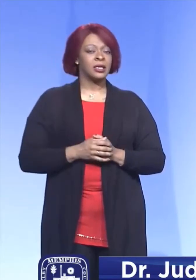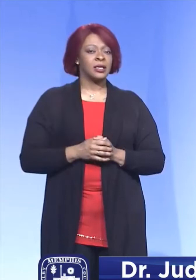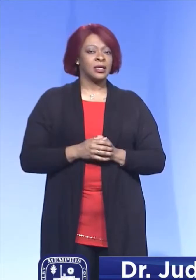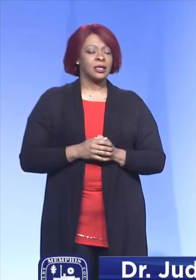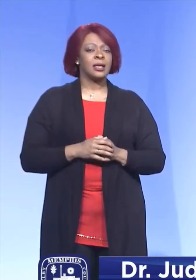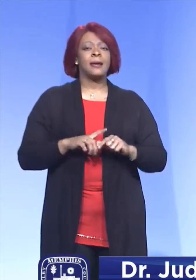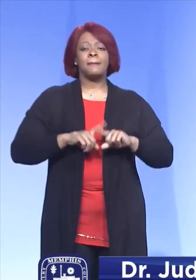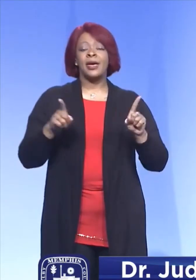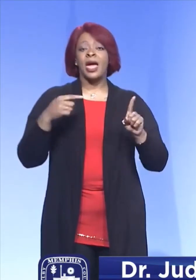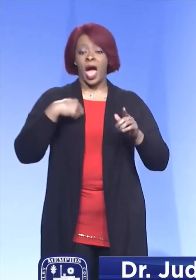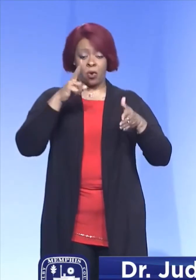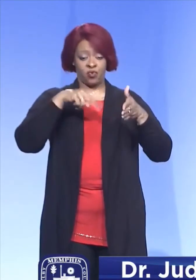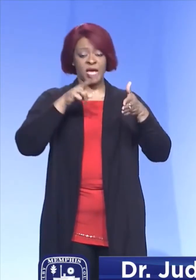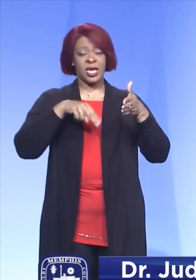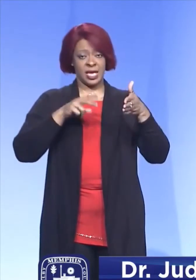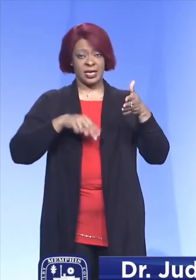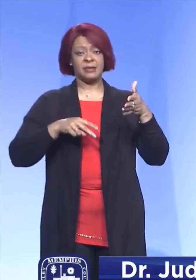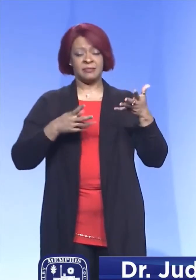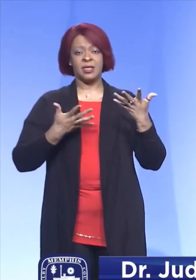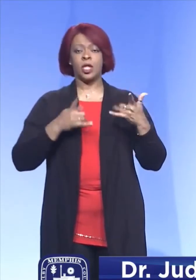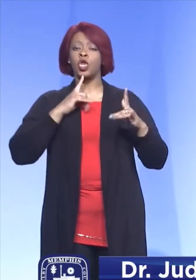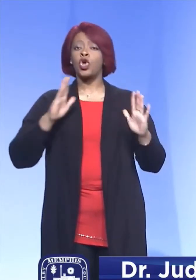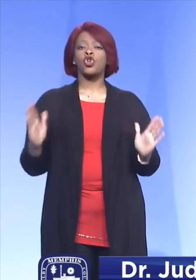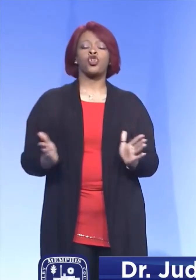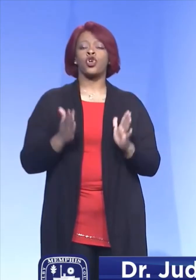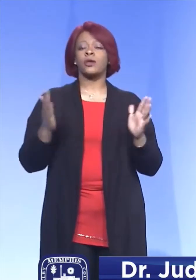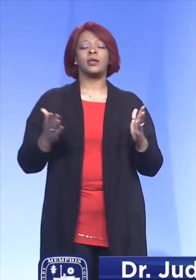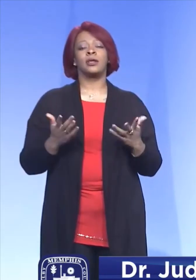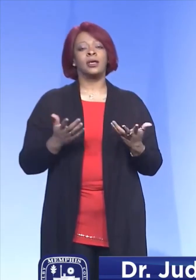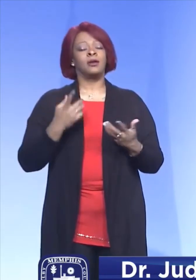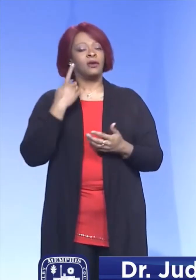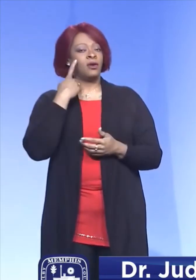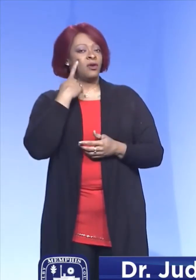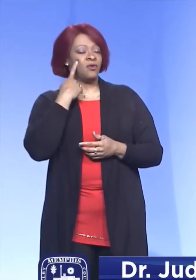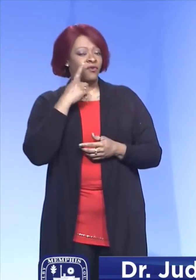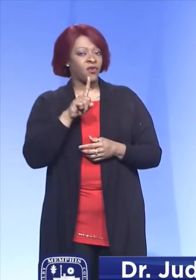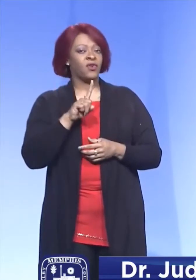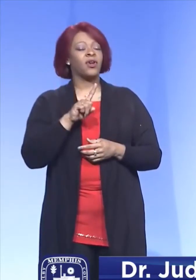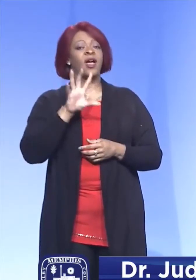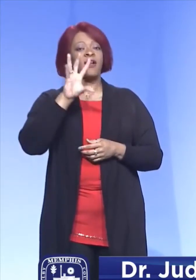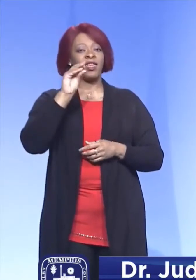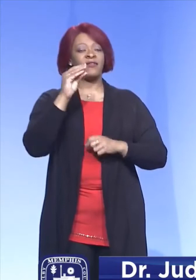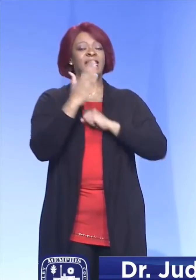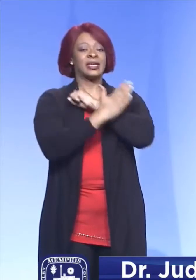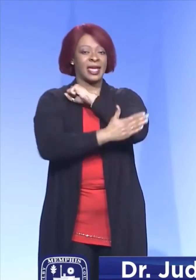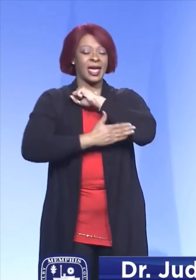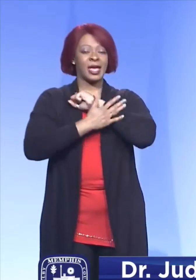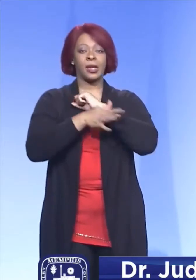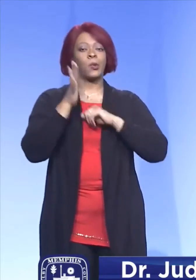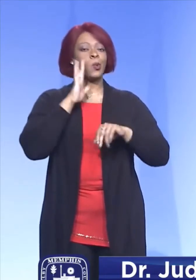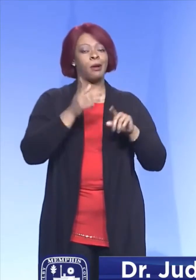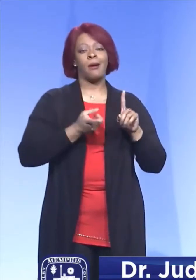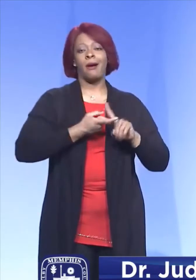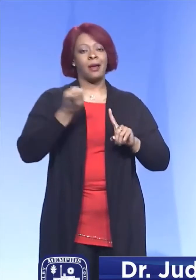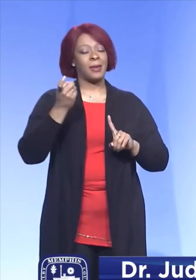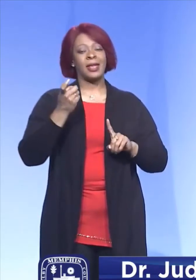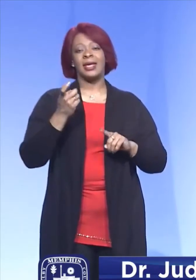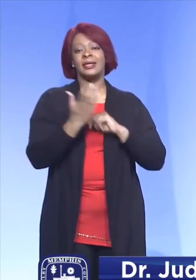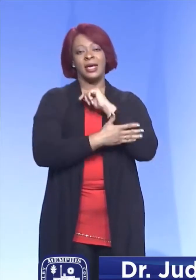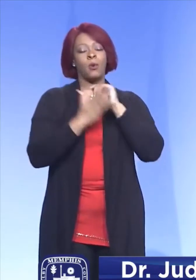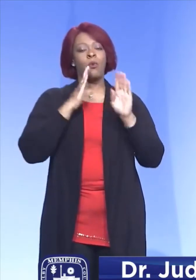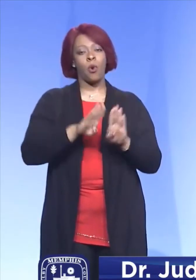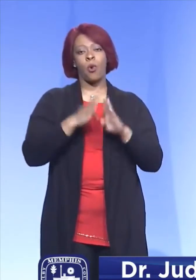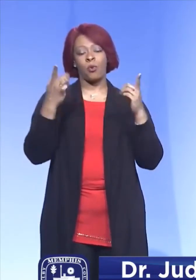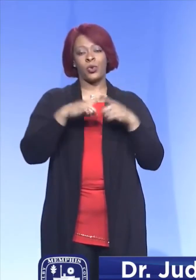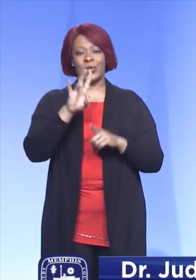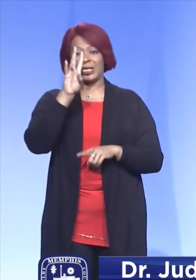But as I read it, the encouragement, well, for 50 counties, it would be an automatic that the counties would open up to